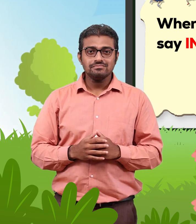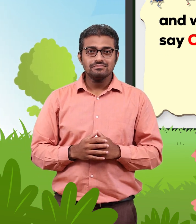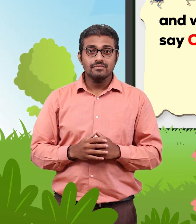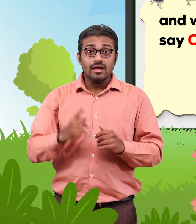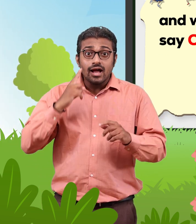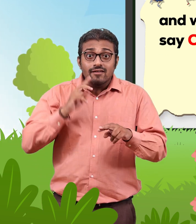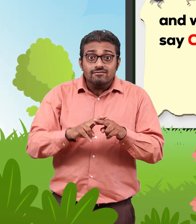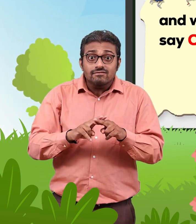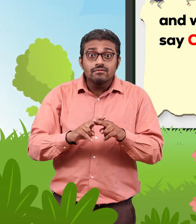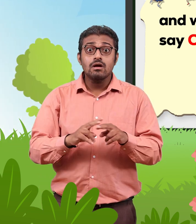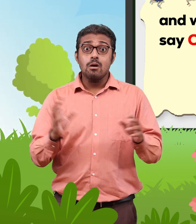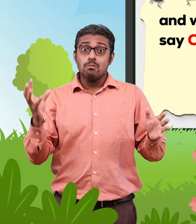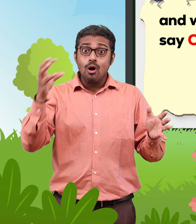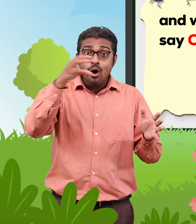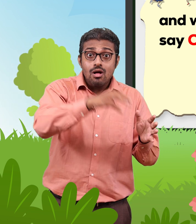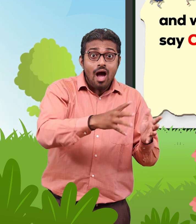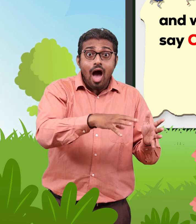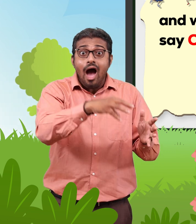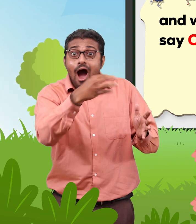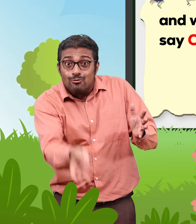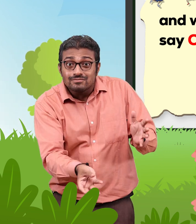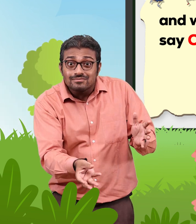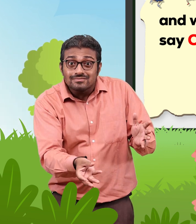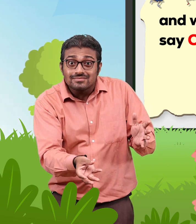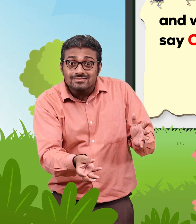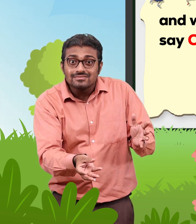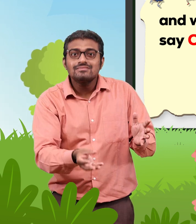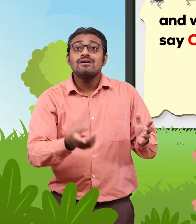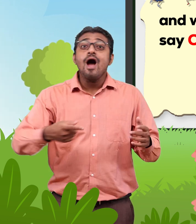And when it goes outside the basket, they say out